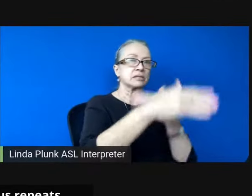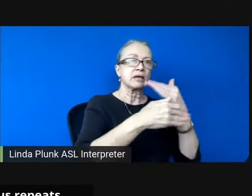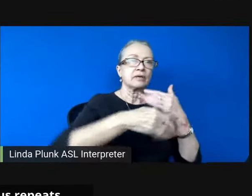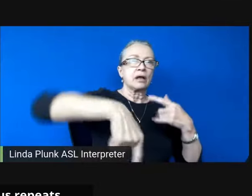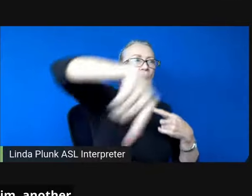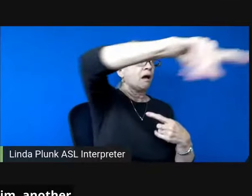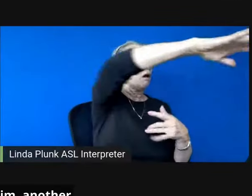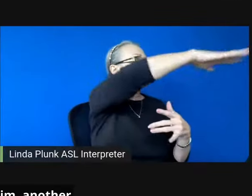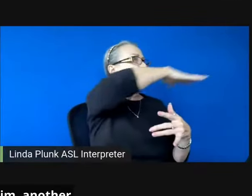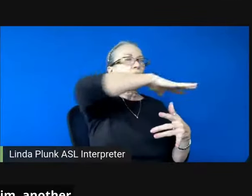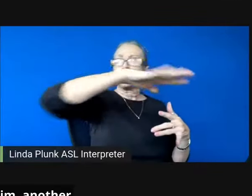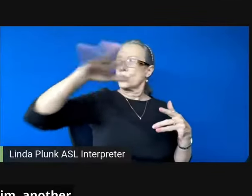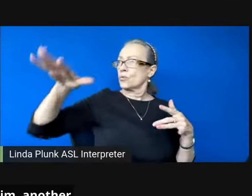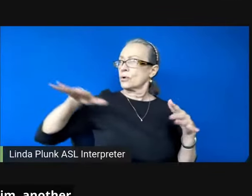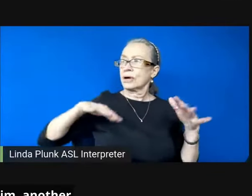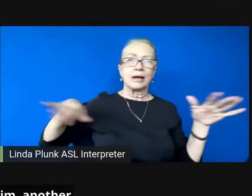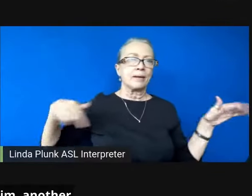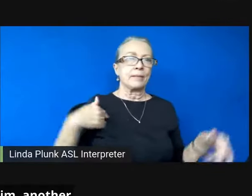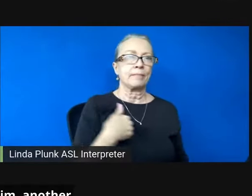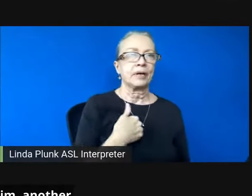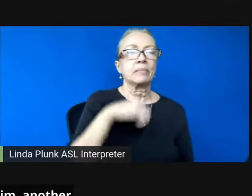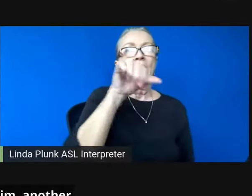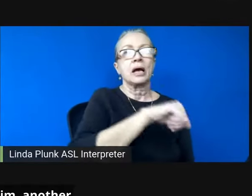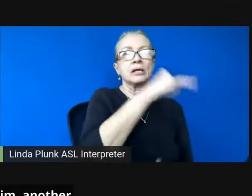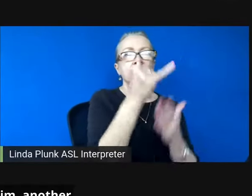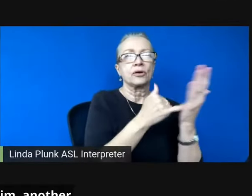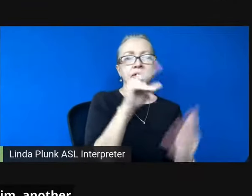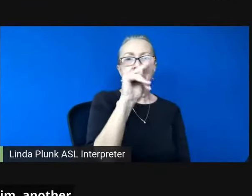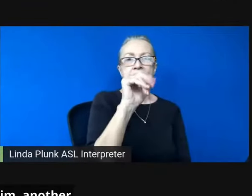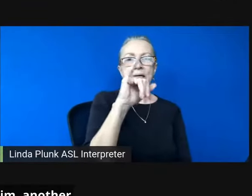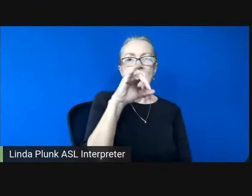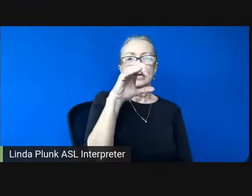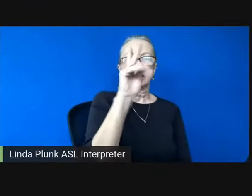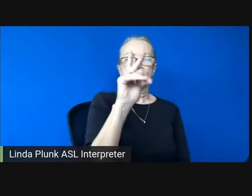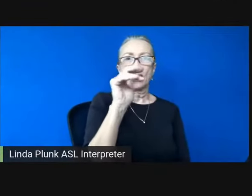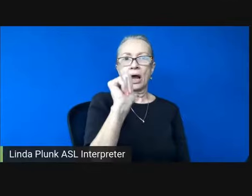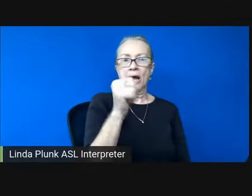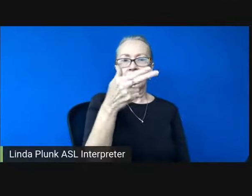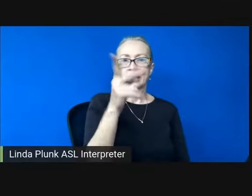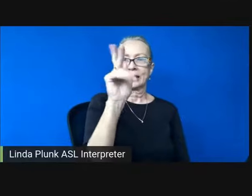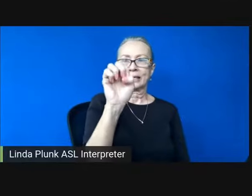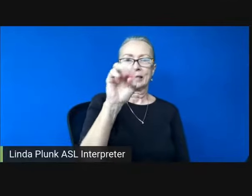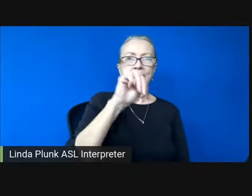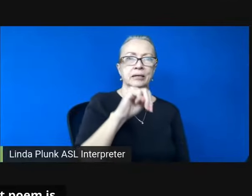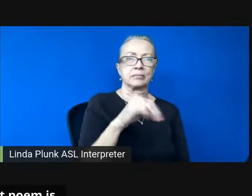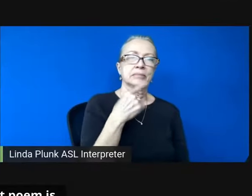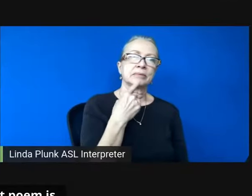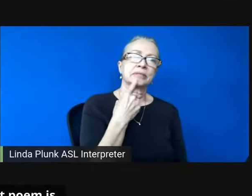And Nick Hakeem, another artist I love, sings, what if heaven's bright here?